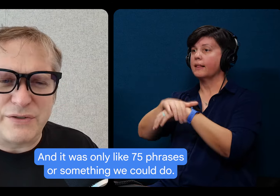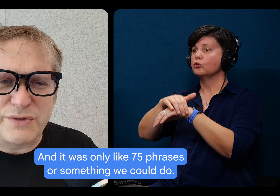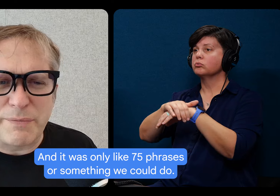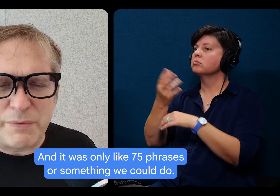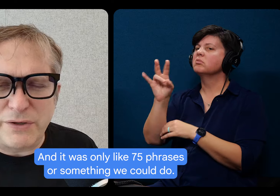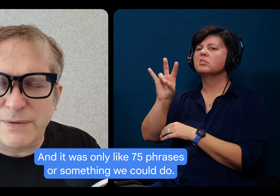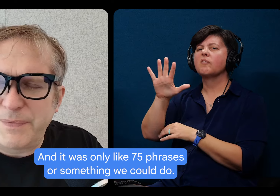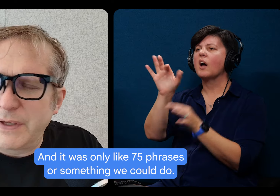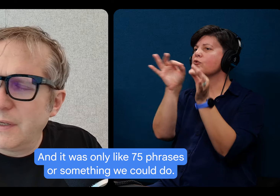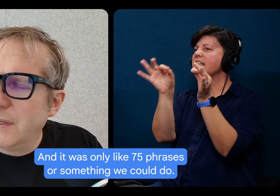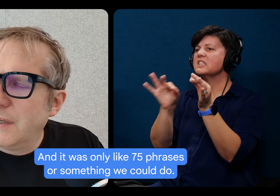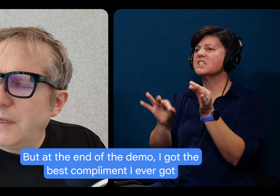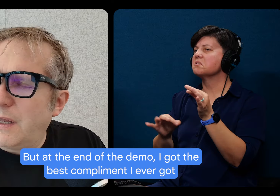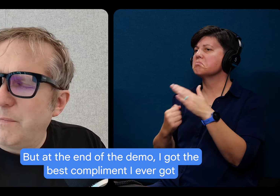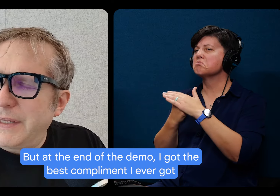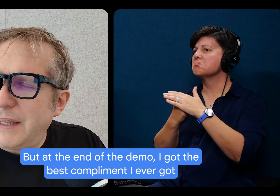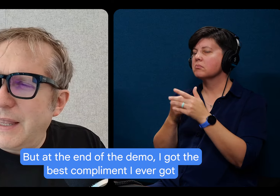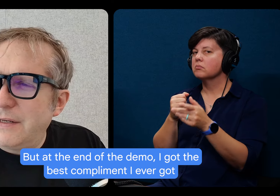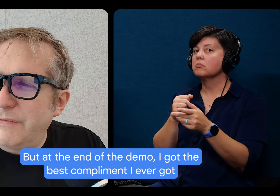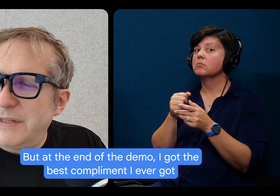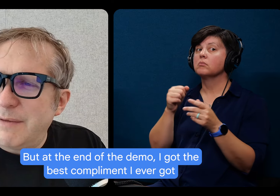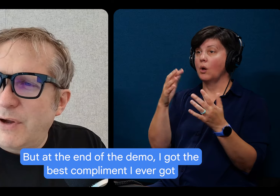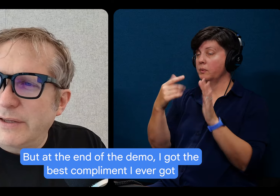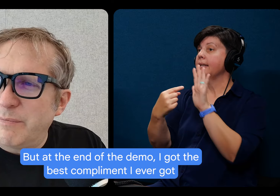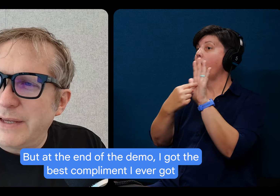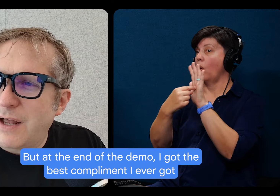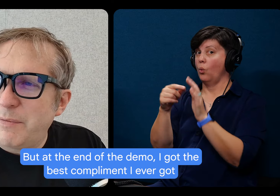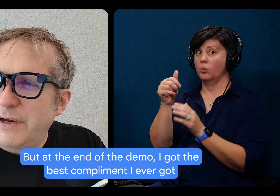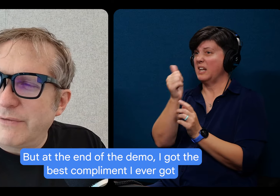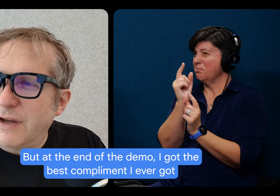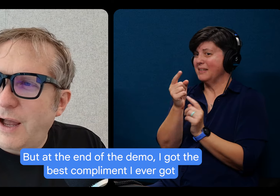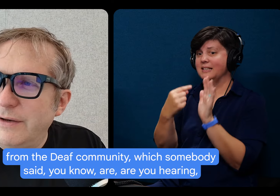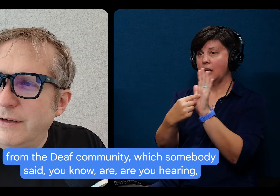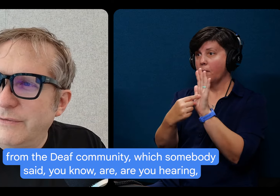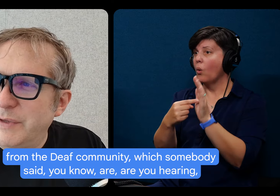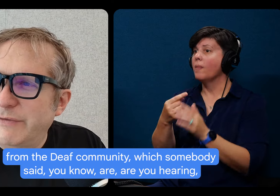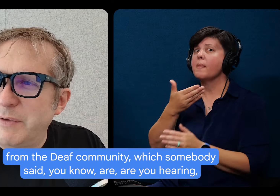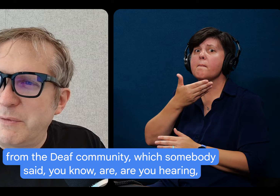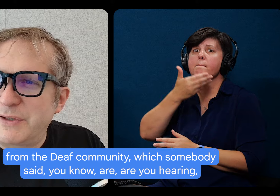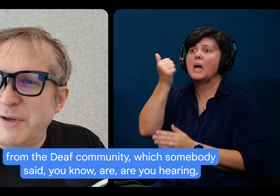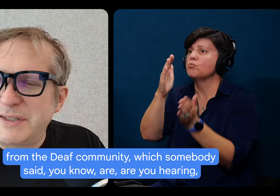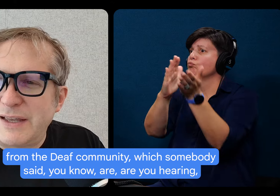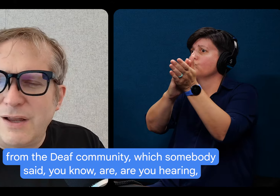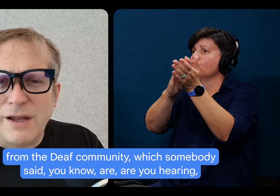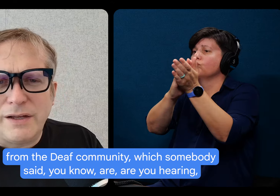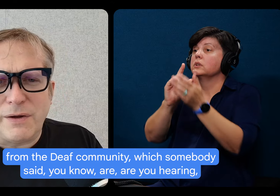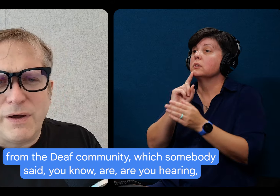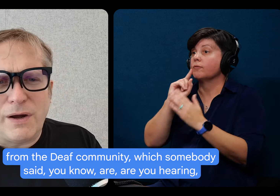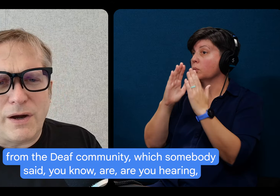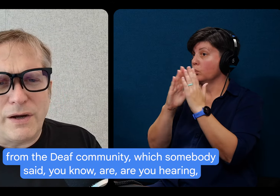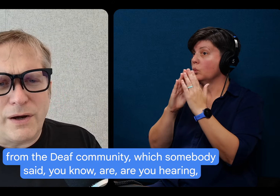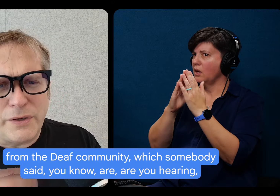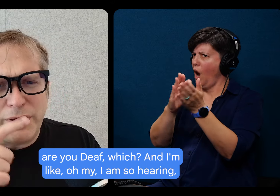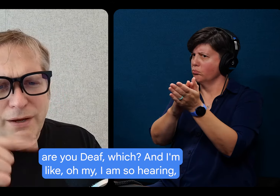phrases or something we could do. Um, but the end of the demo, I got the best compliment I ever got, uh, from the deaf community, which somebody has said, you